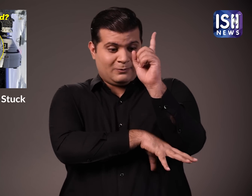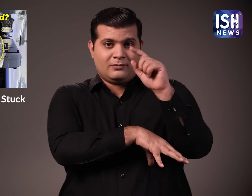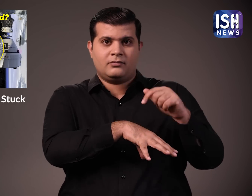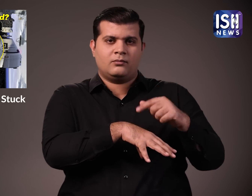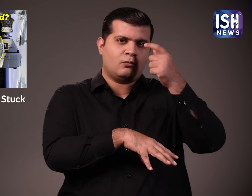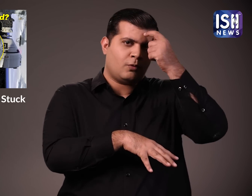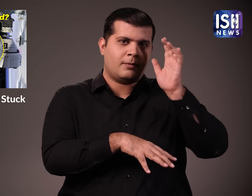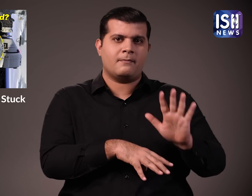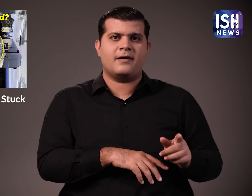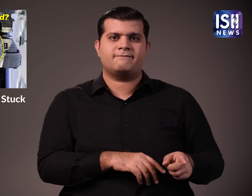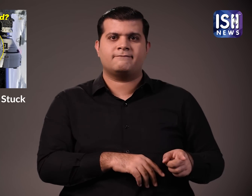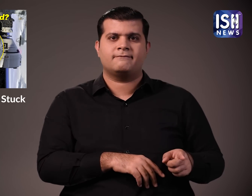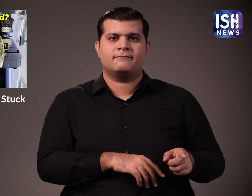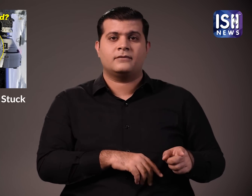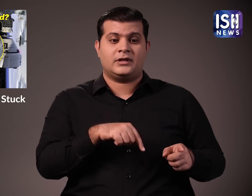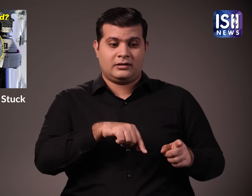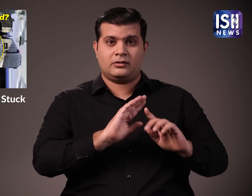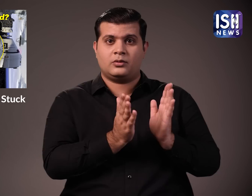The spacecraft had a gas leak.